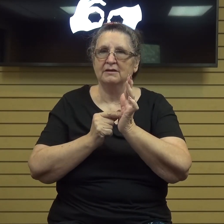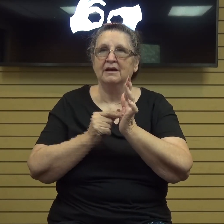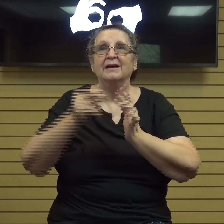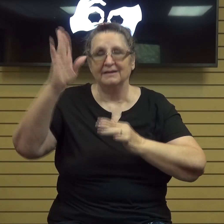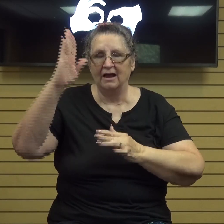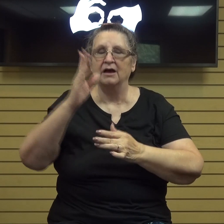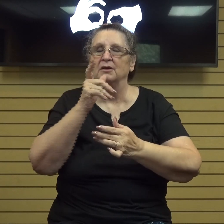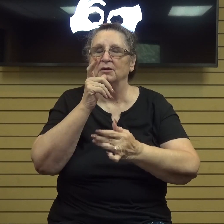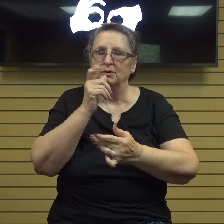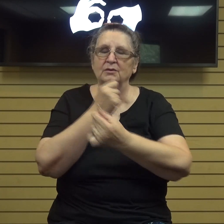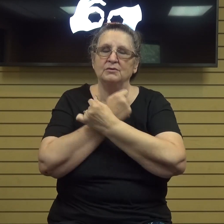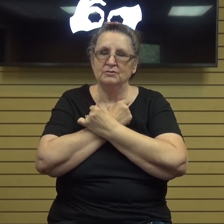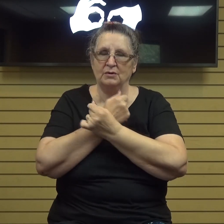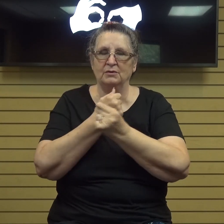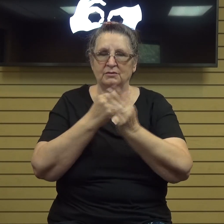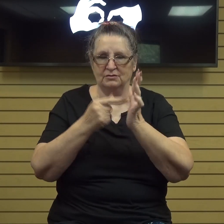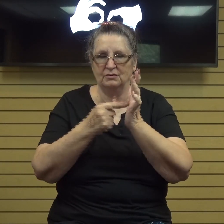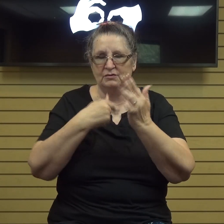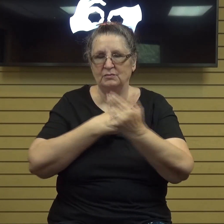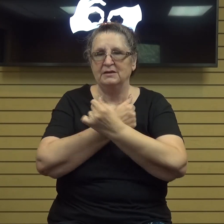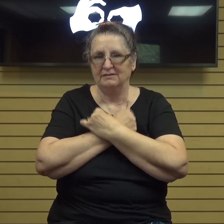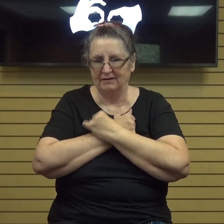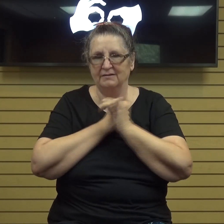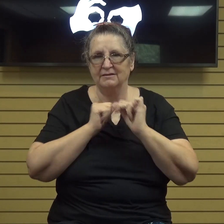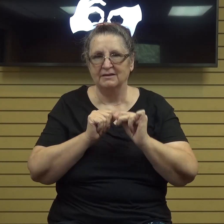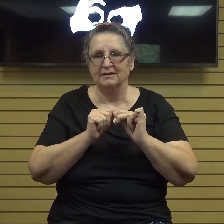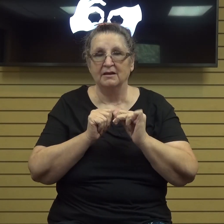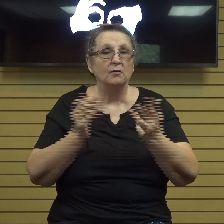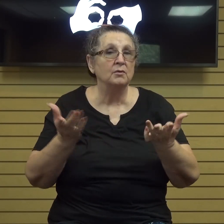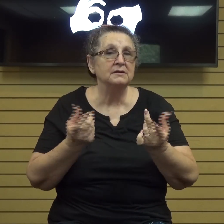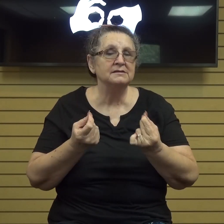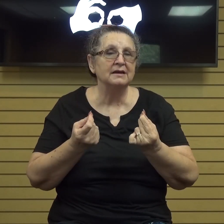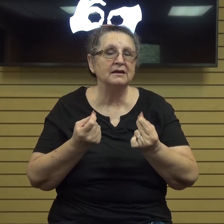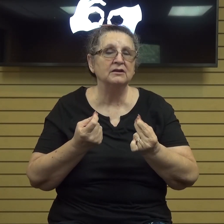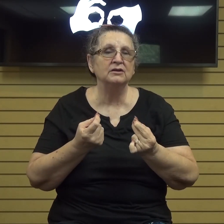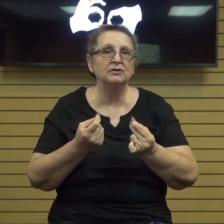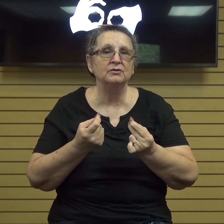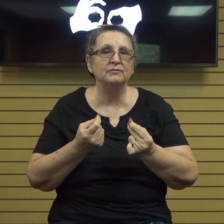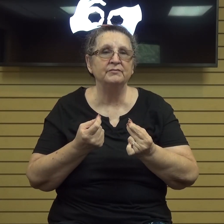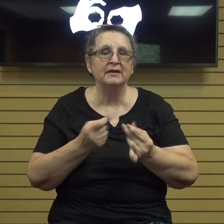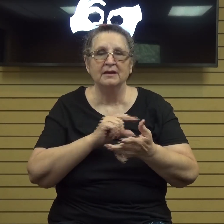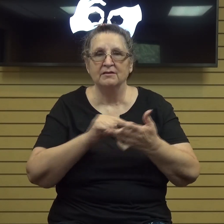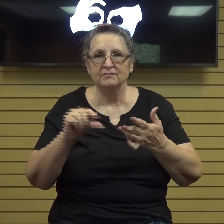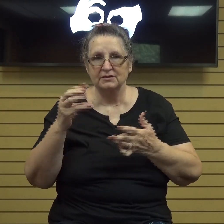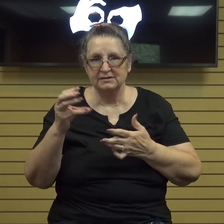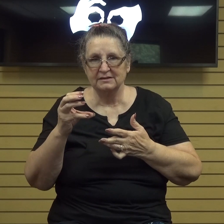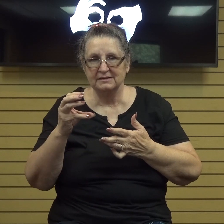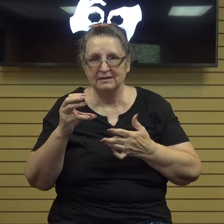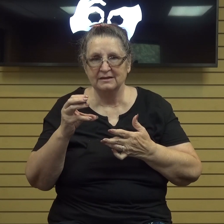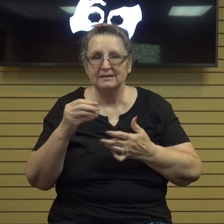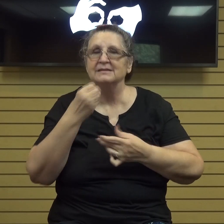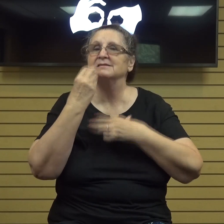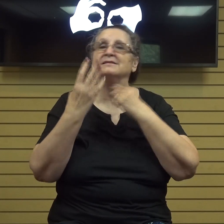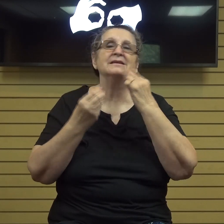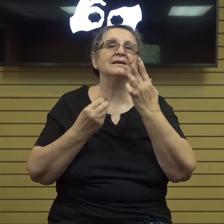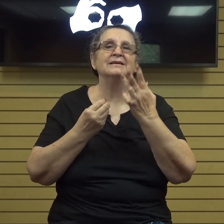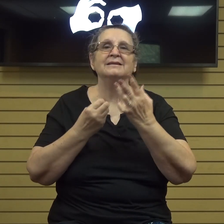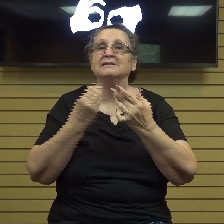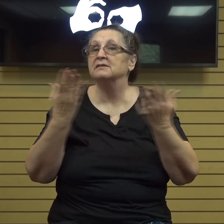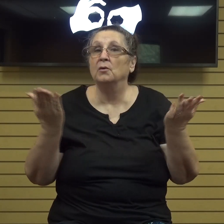shows me steadfast love and what does it say to do right off the bat in verse 16 to sing to sing what God's